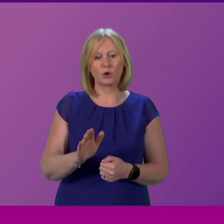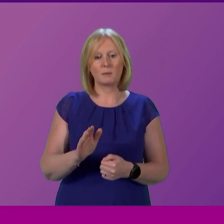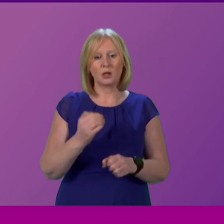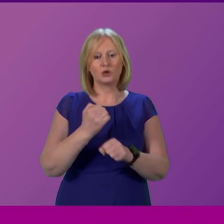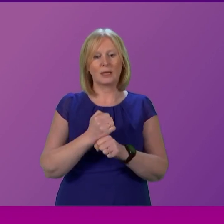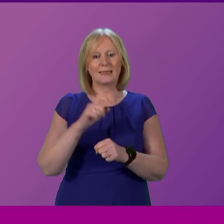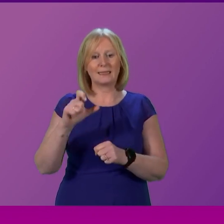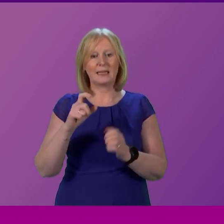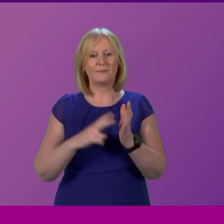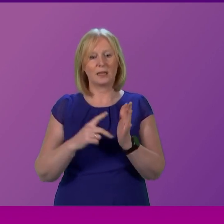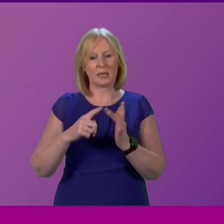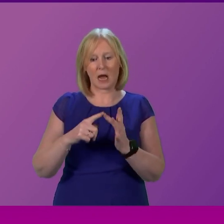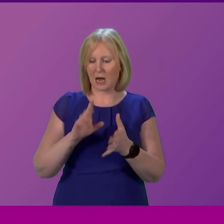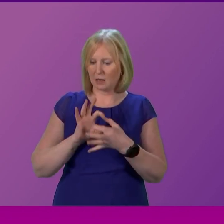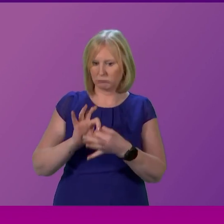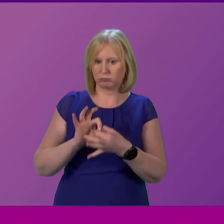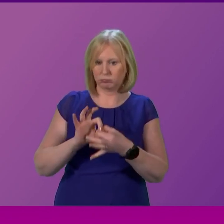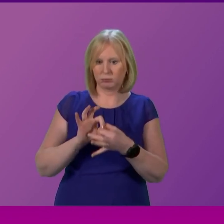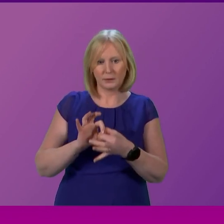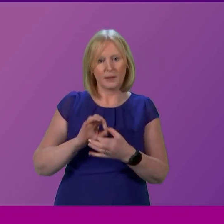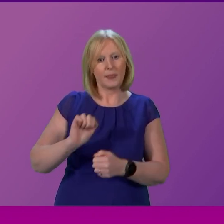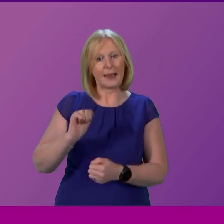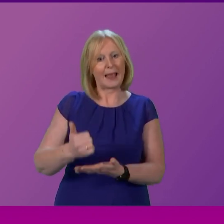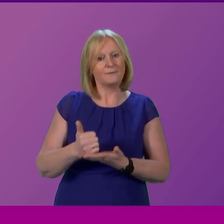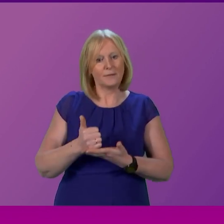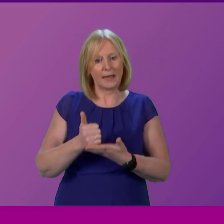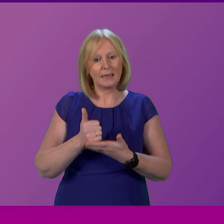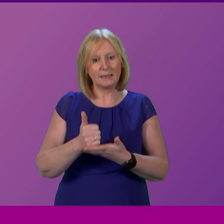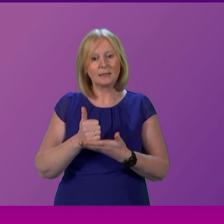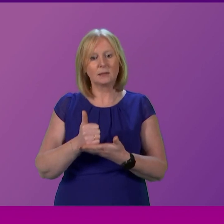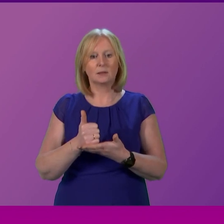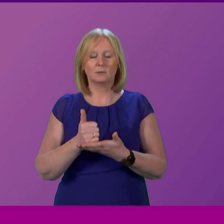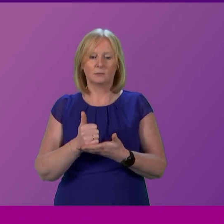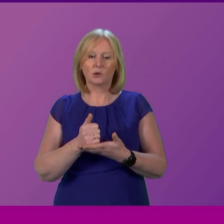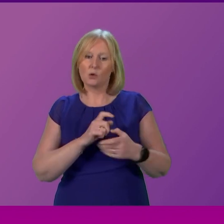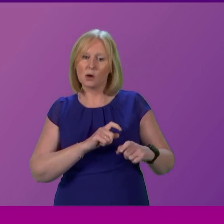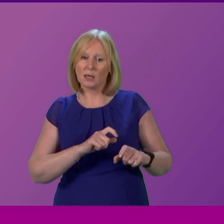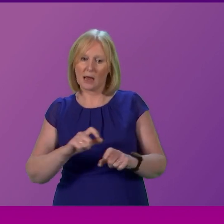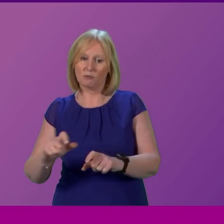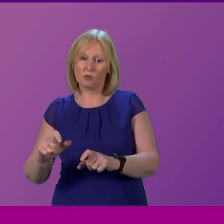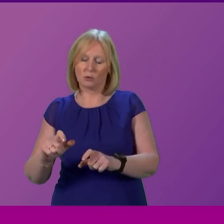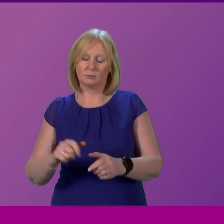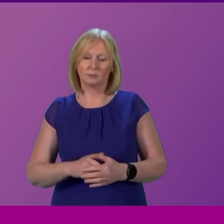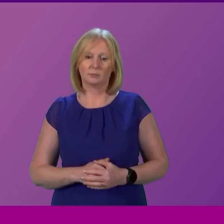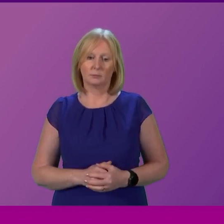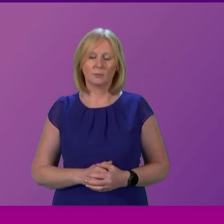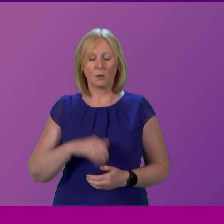JCVI we haven't departed from that JCVI advice in any significant way previously so we'll continue those